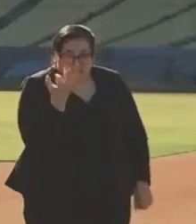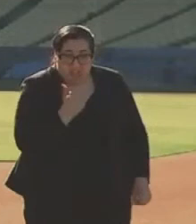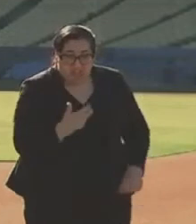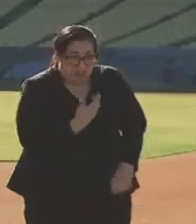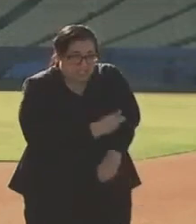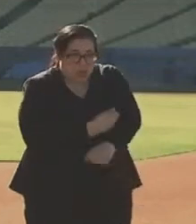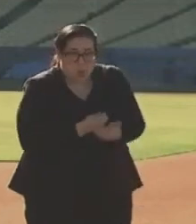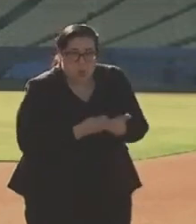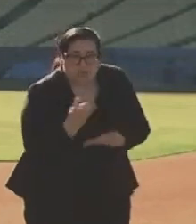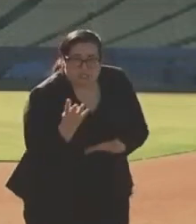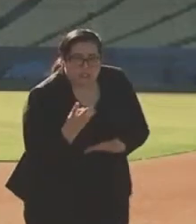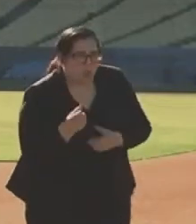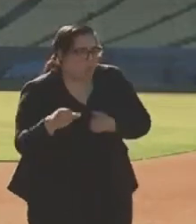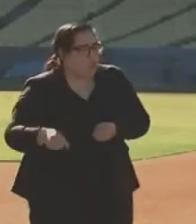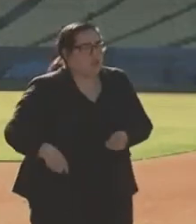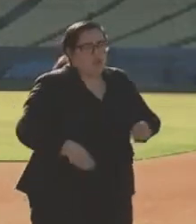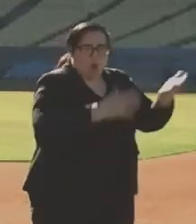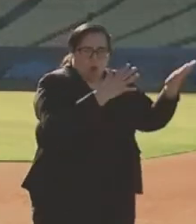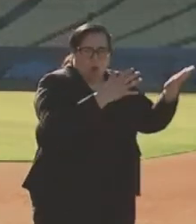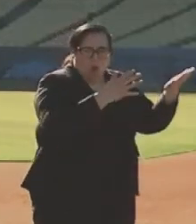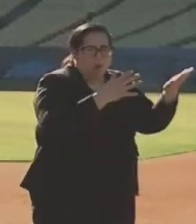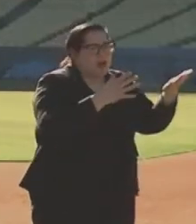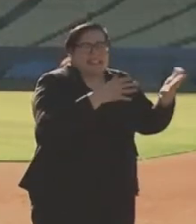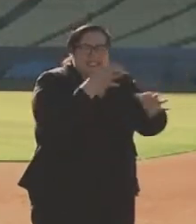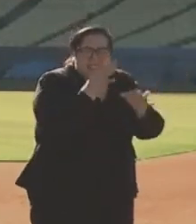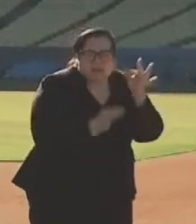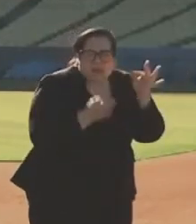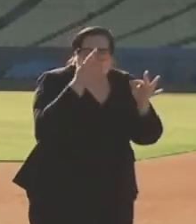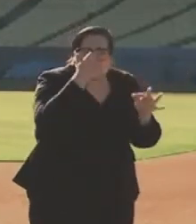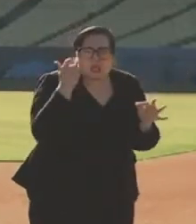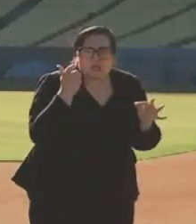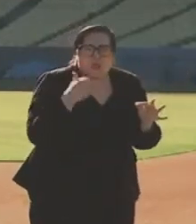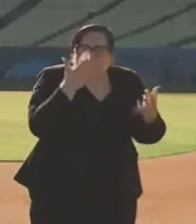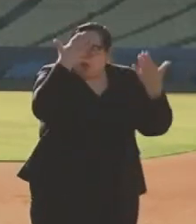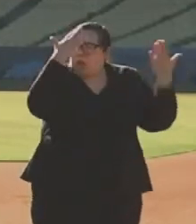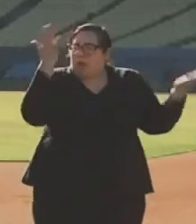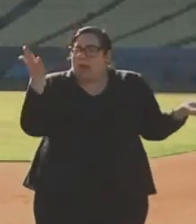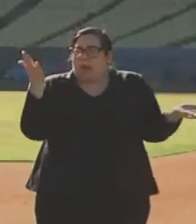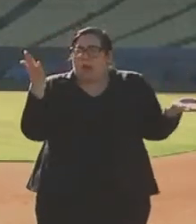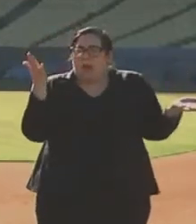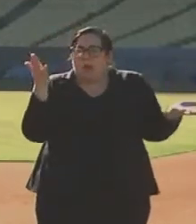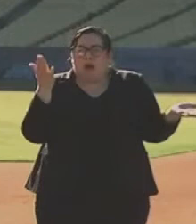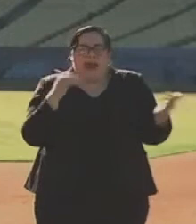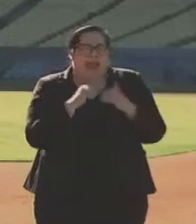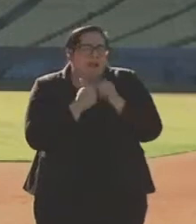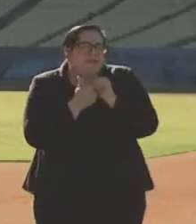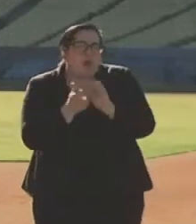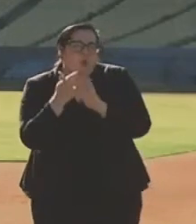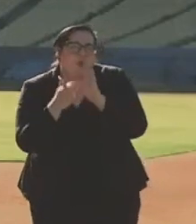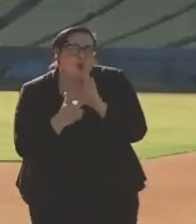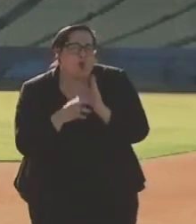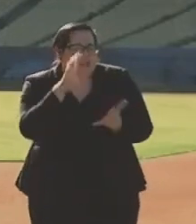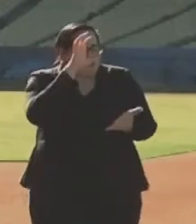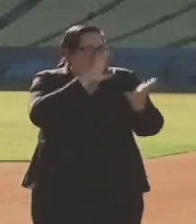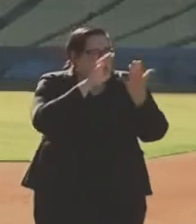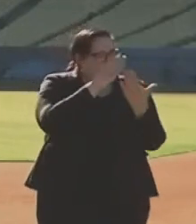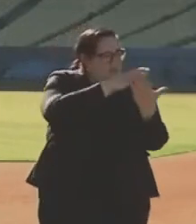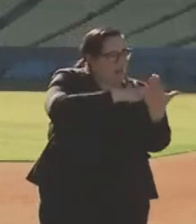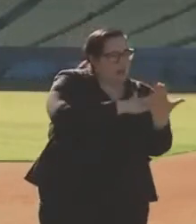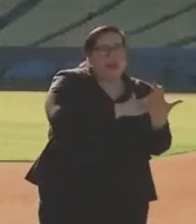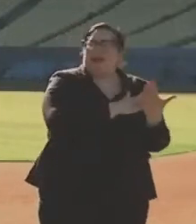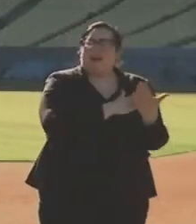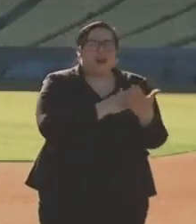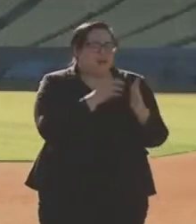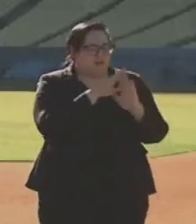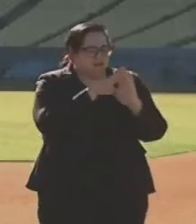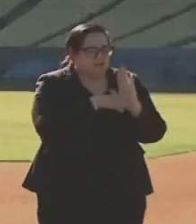or gets thrown out simply because we don't know how to follow regulations or the confusing guidelines or